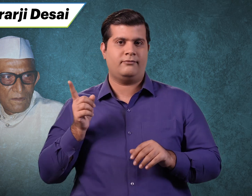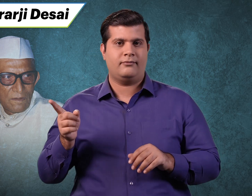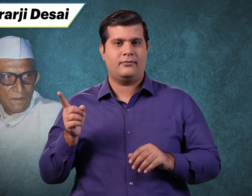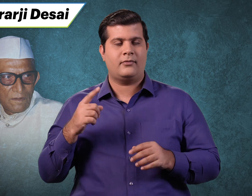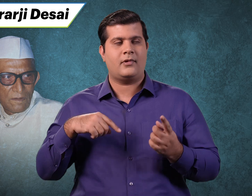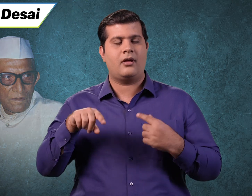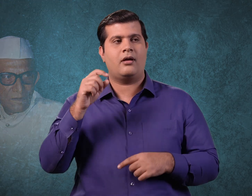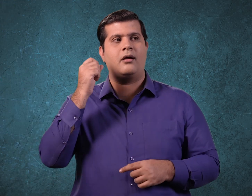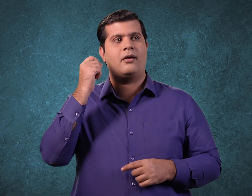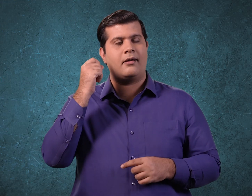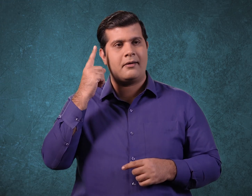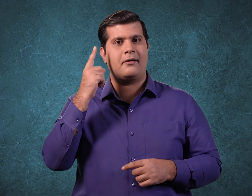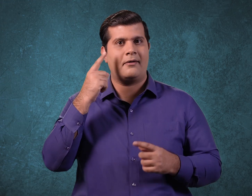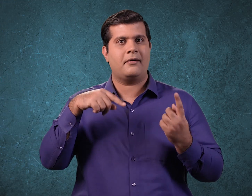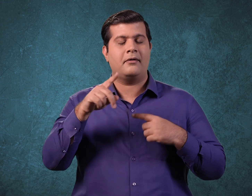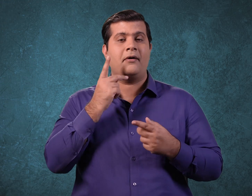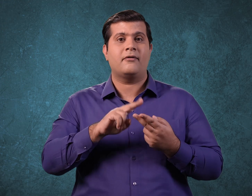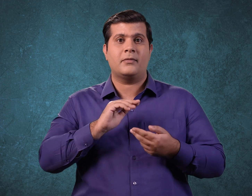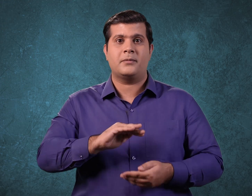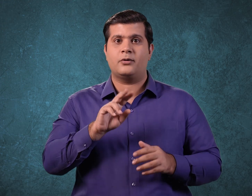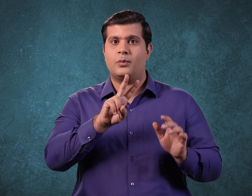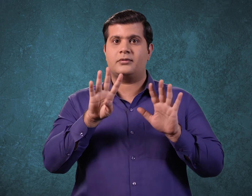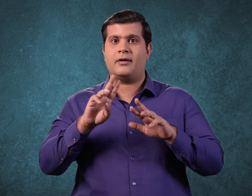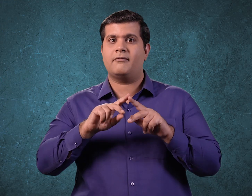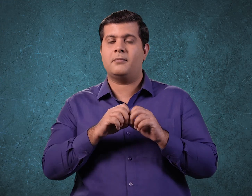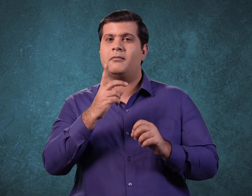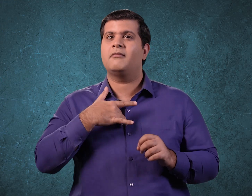So let us know in the comments, how would you feel if you were born on 29th February?